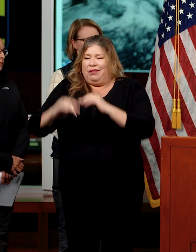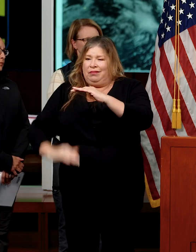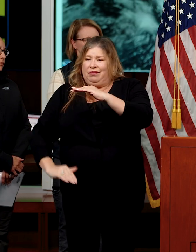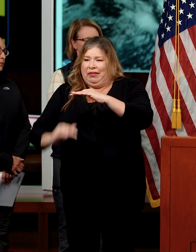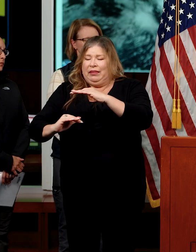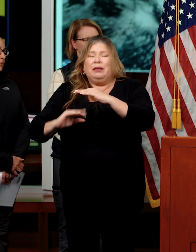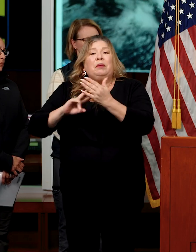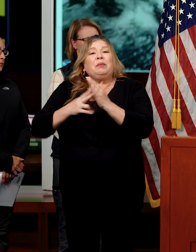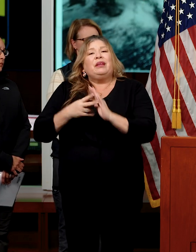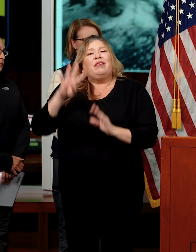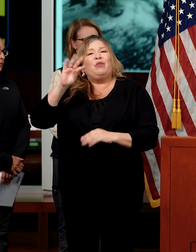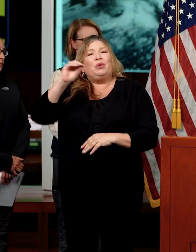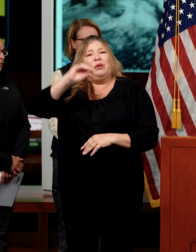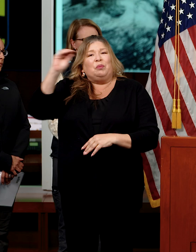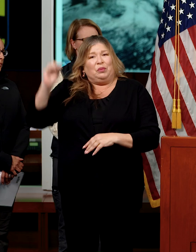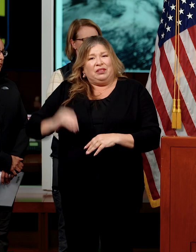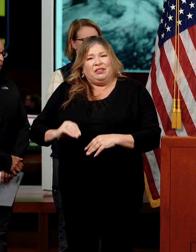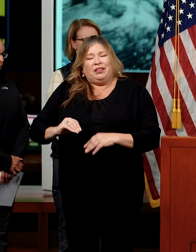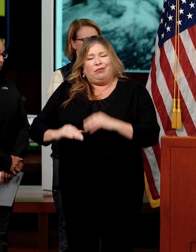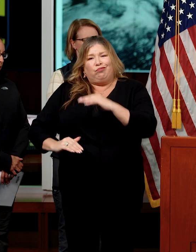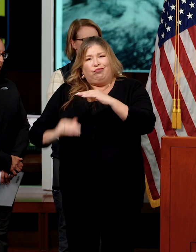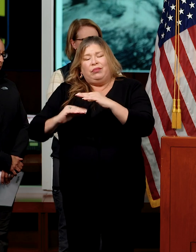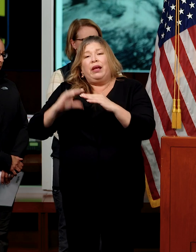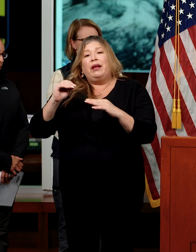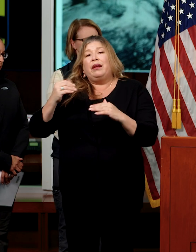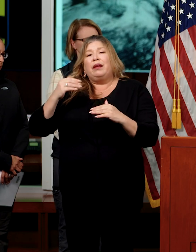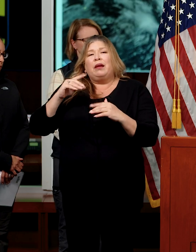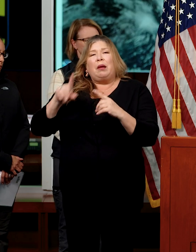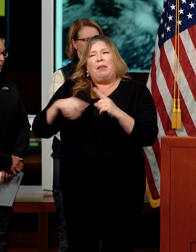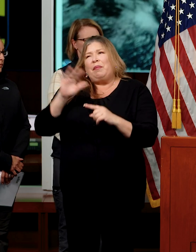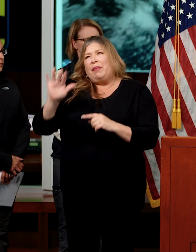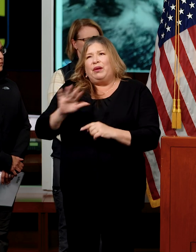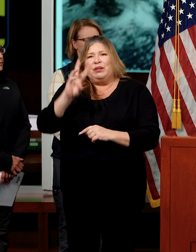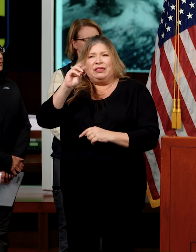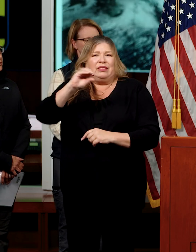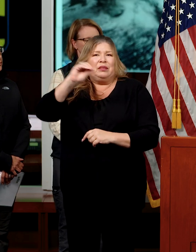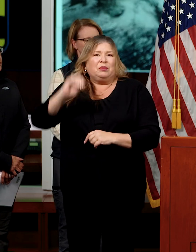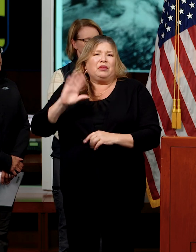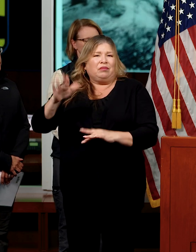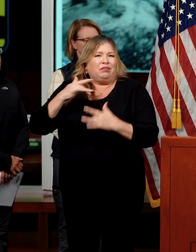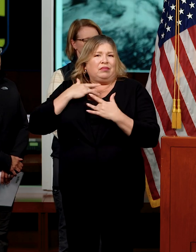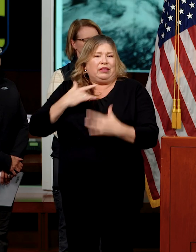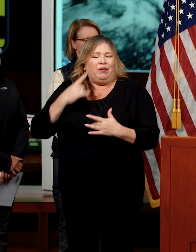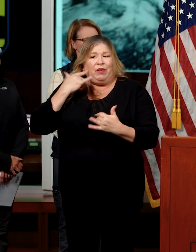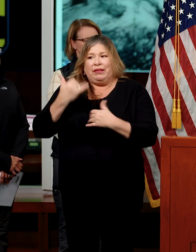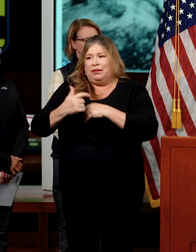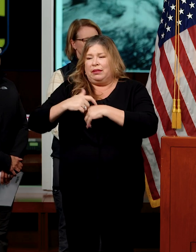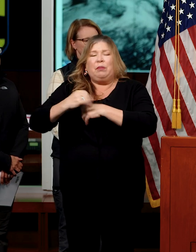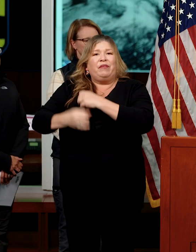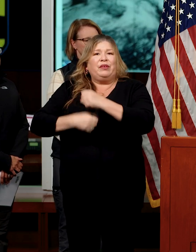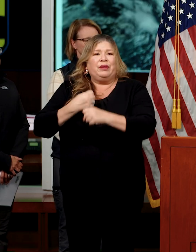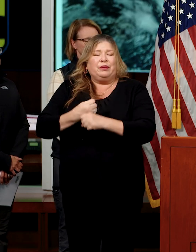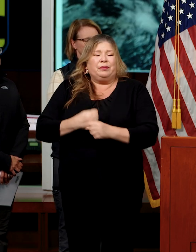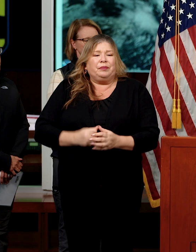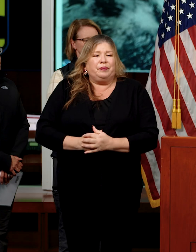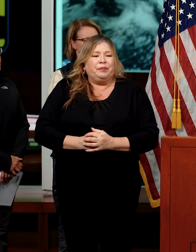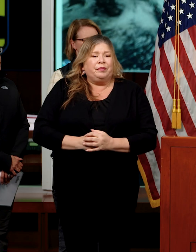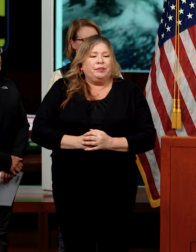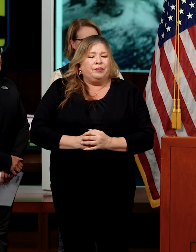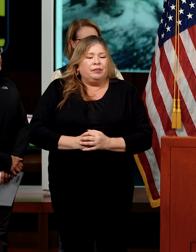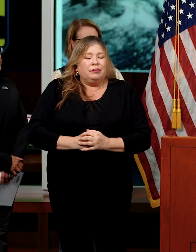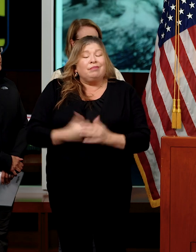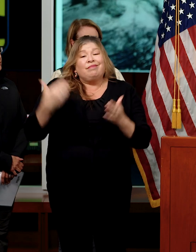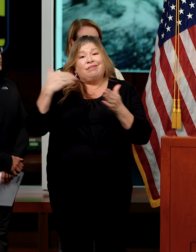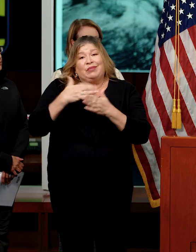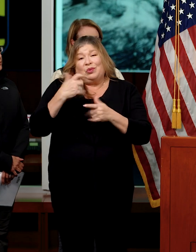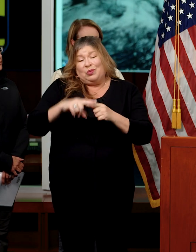40% of its capacity and 60% of its historical average storage for this time of year. And I do want to